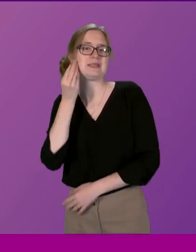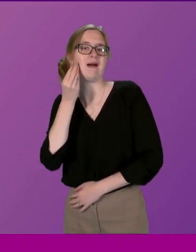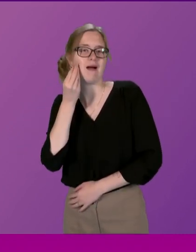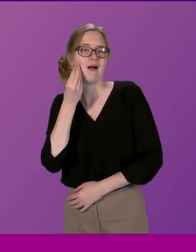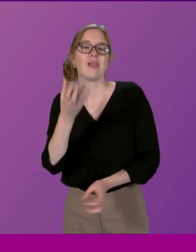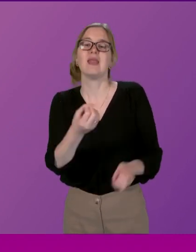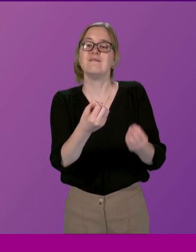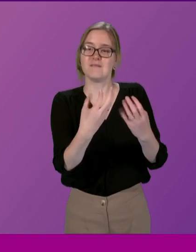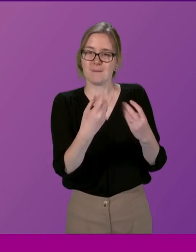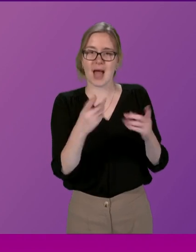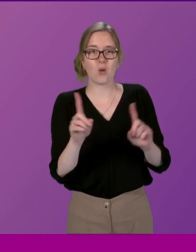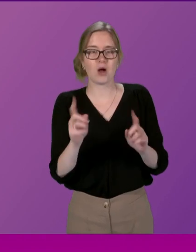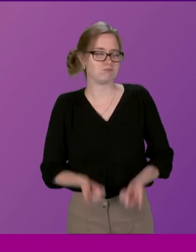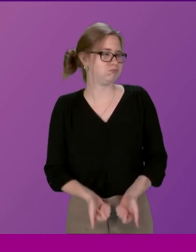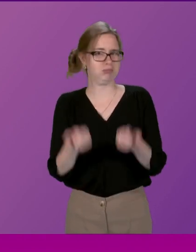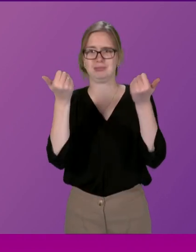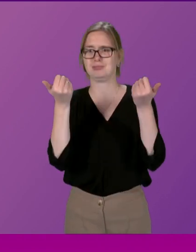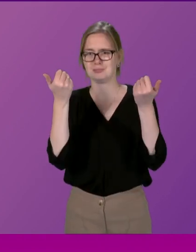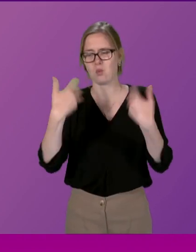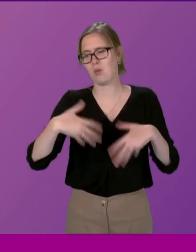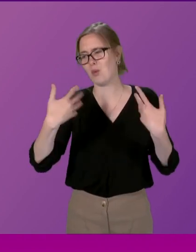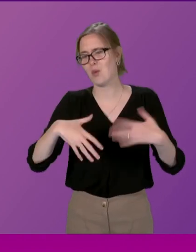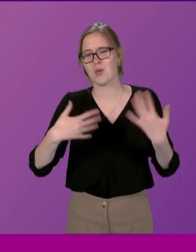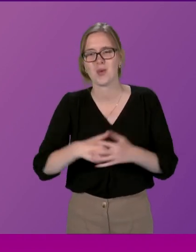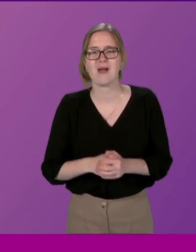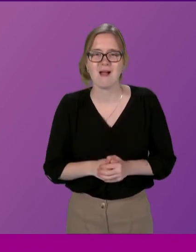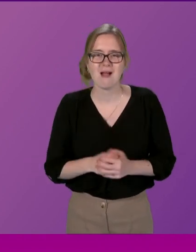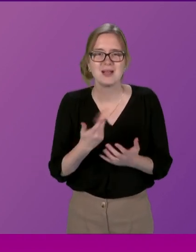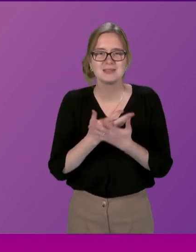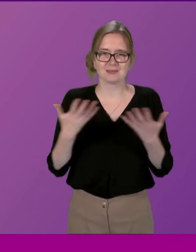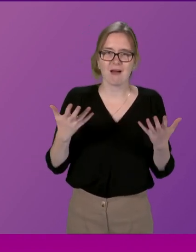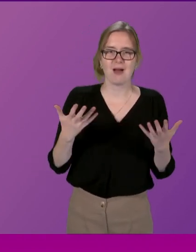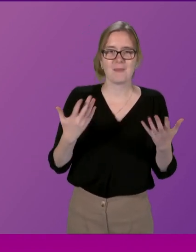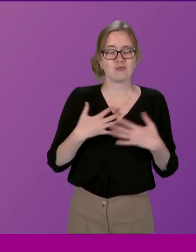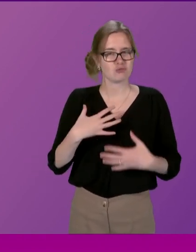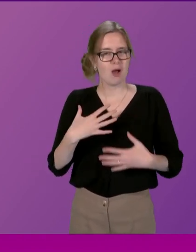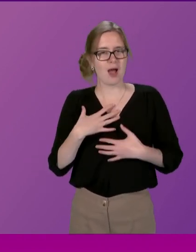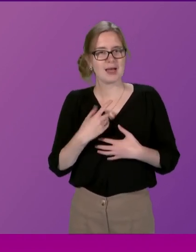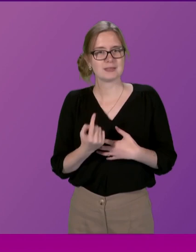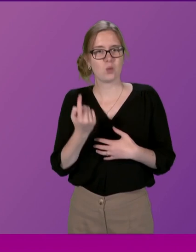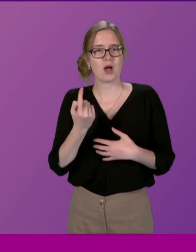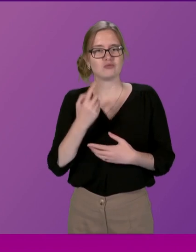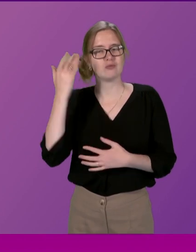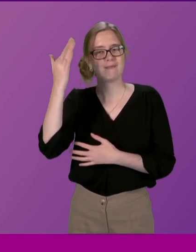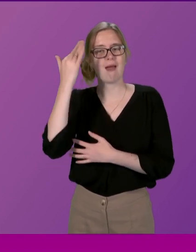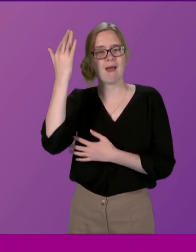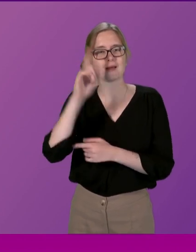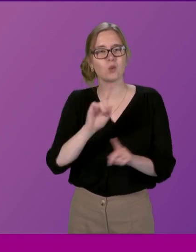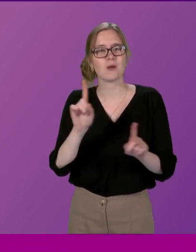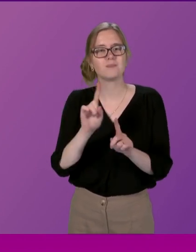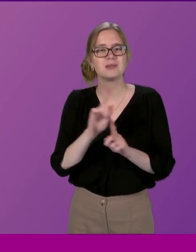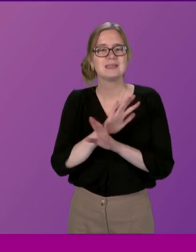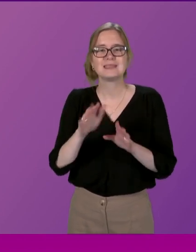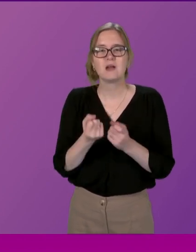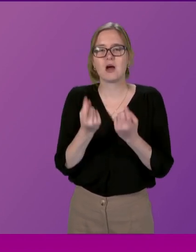the feedback from that was absolutely amazing some of it you know I was surprised about one reflection was that they